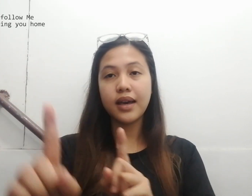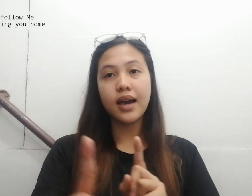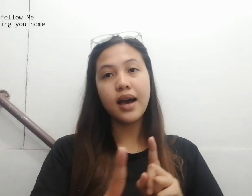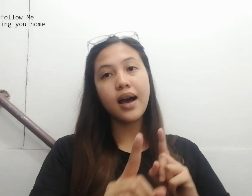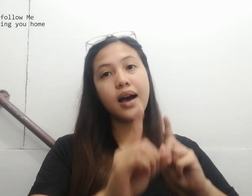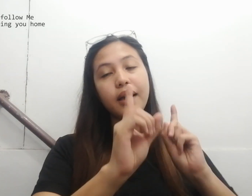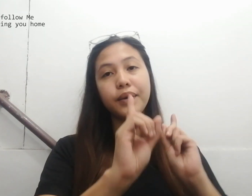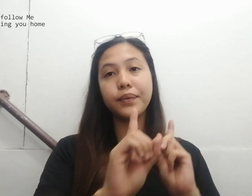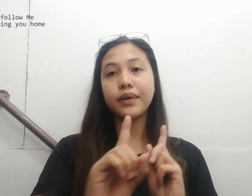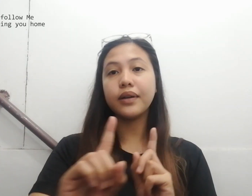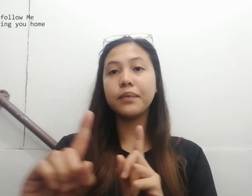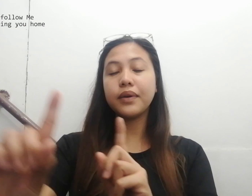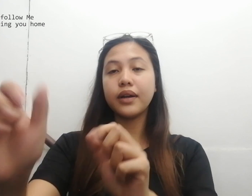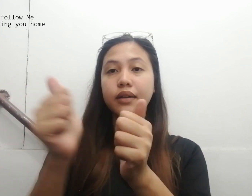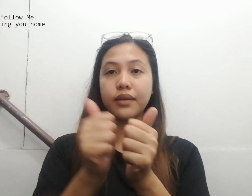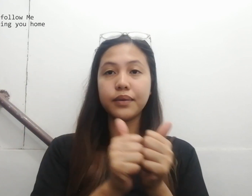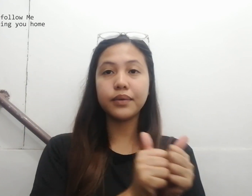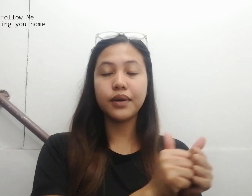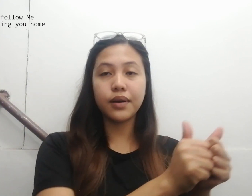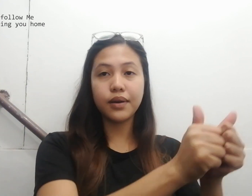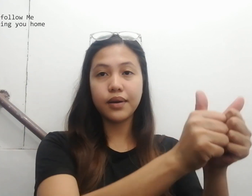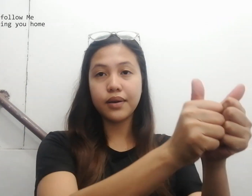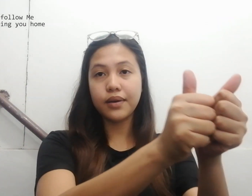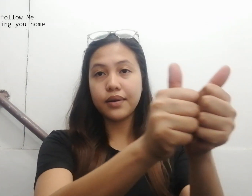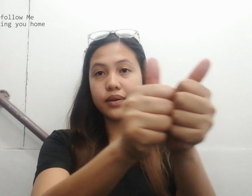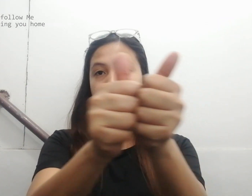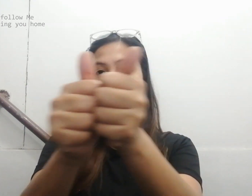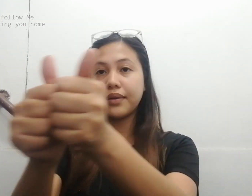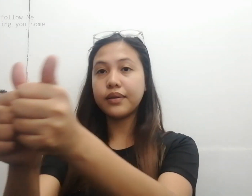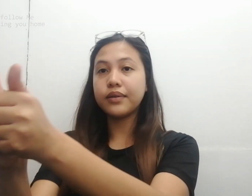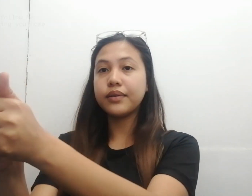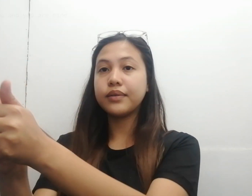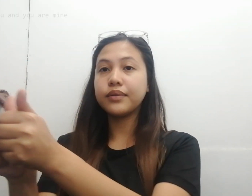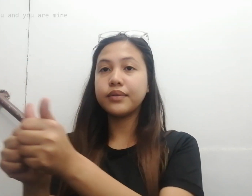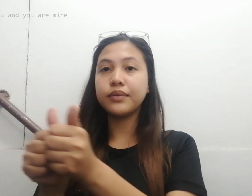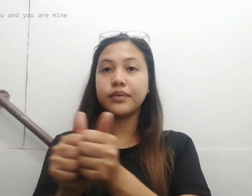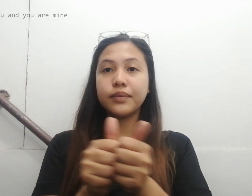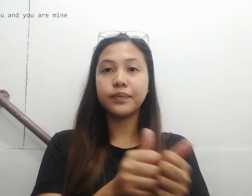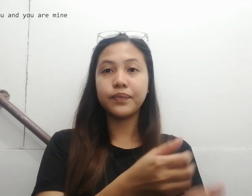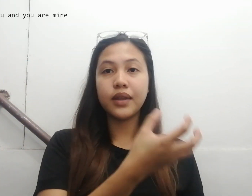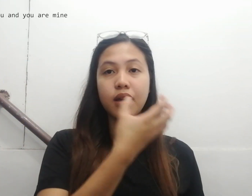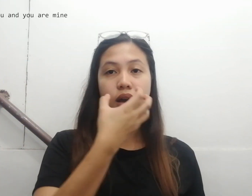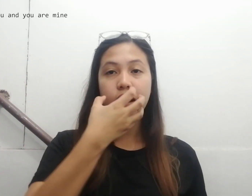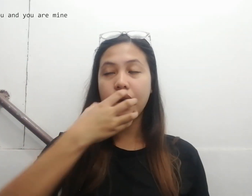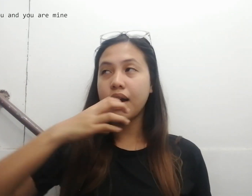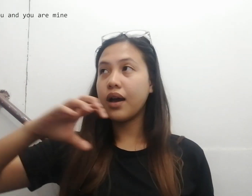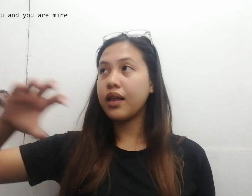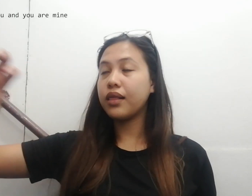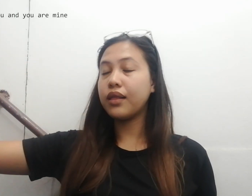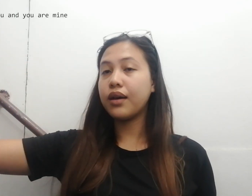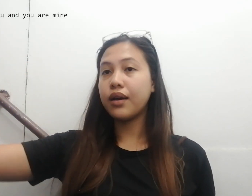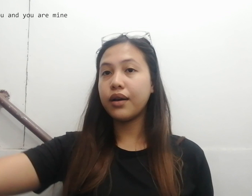I will bring you home. I love you when you